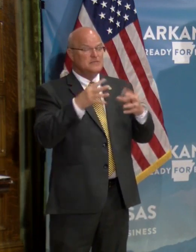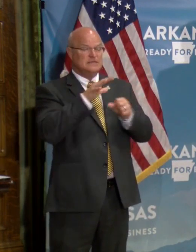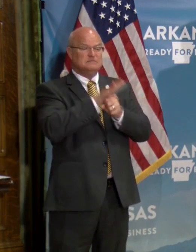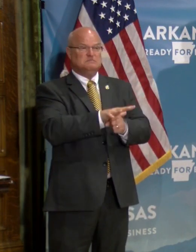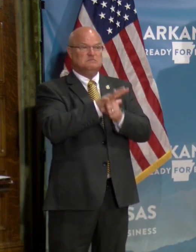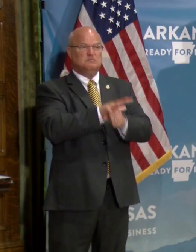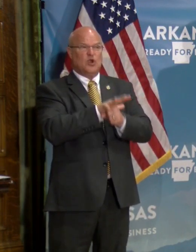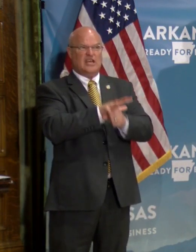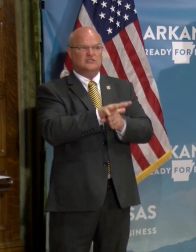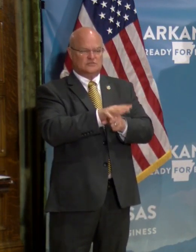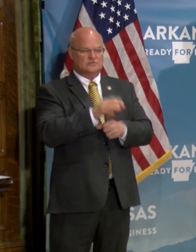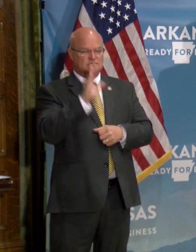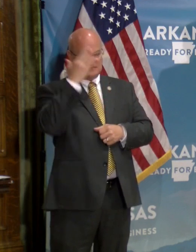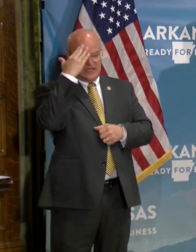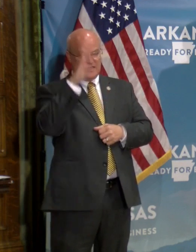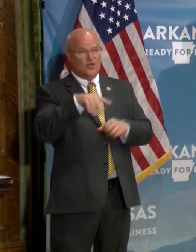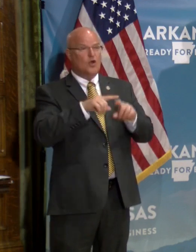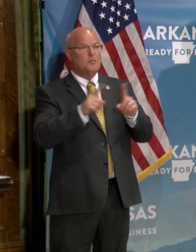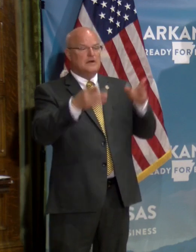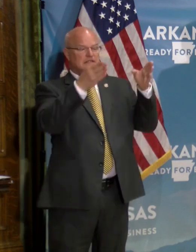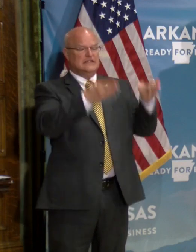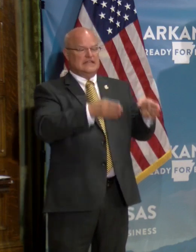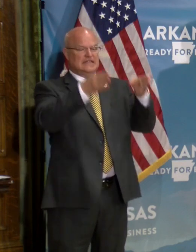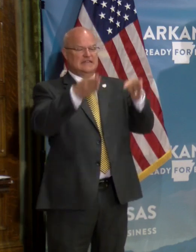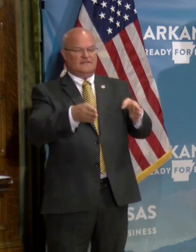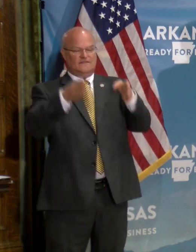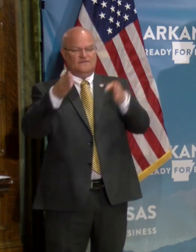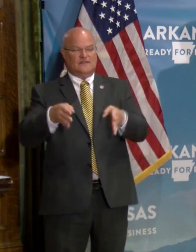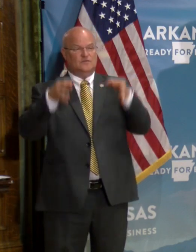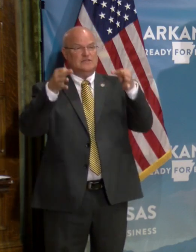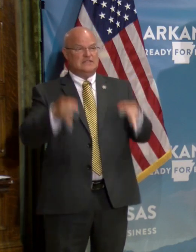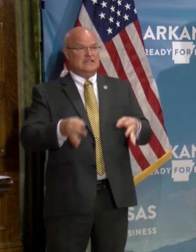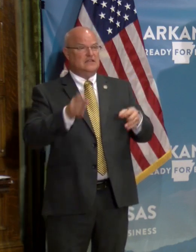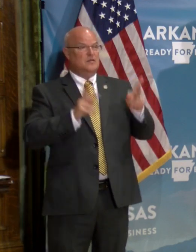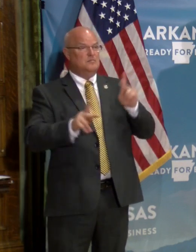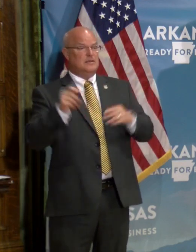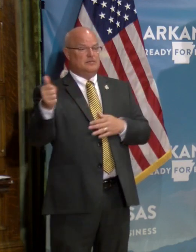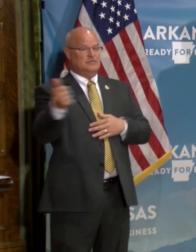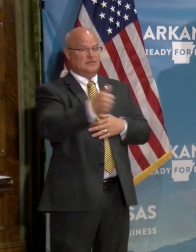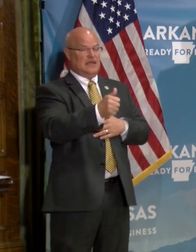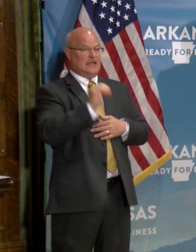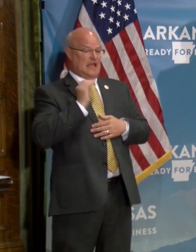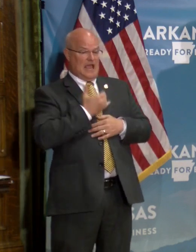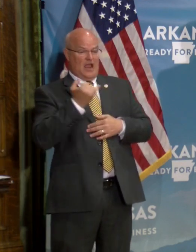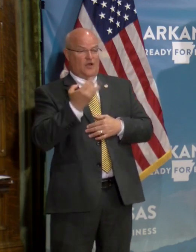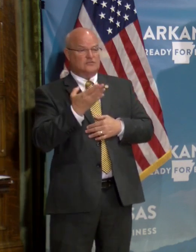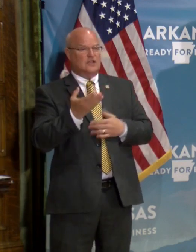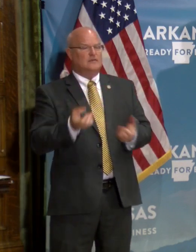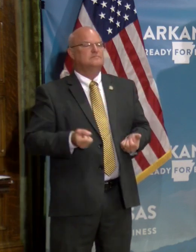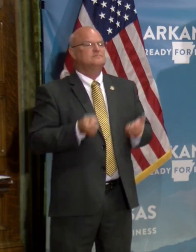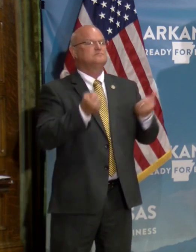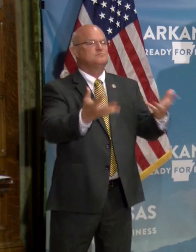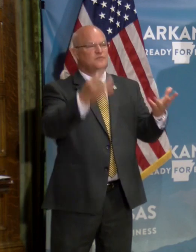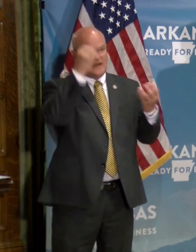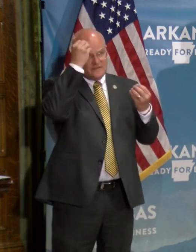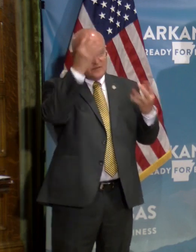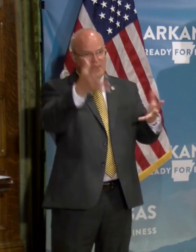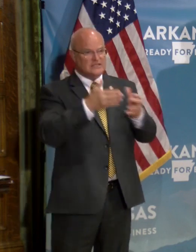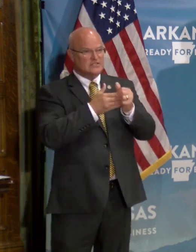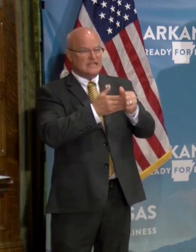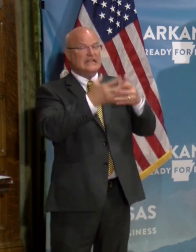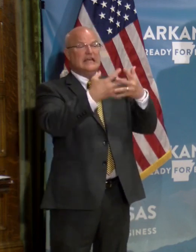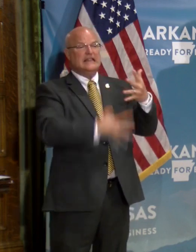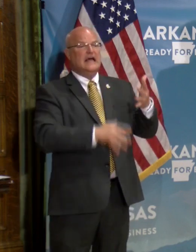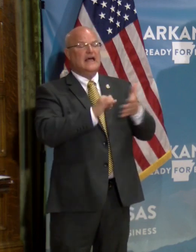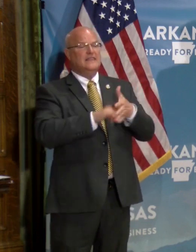peer pressure, but those are individual decisions that people need to make. Our job is to provide information and guidelines